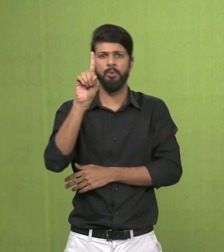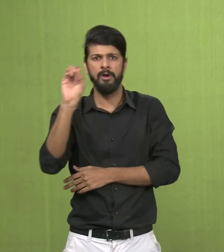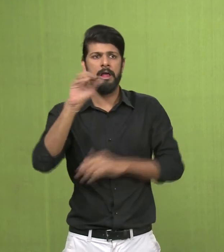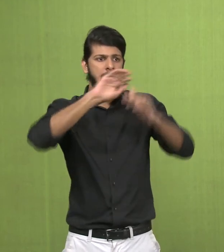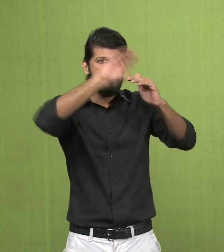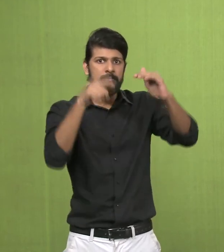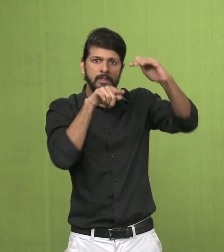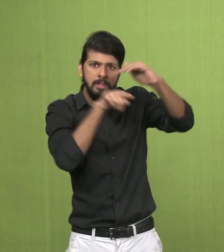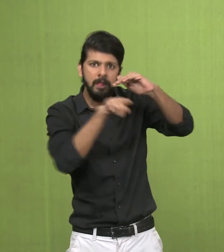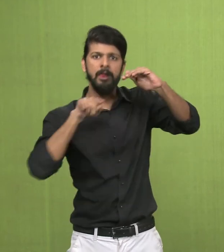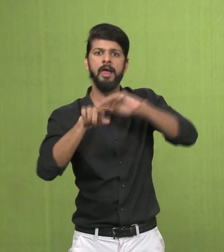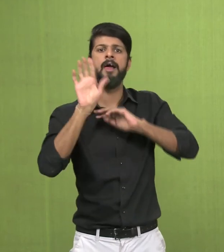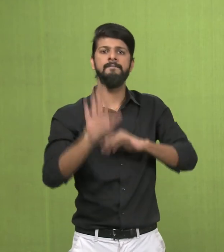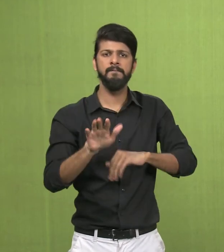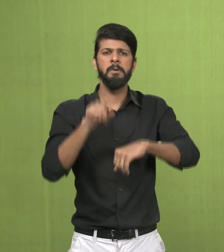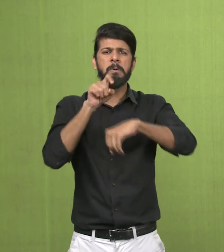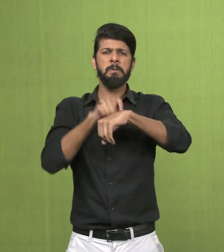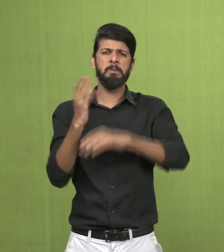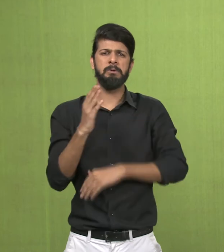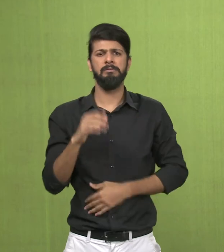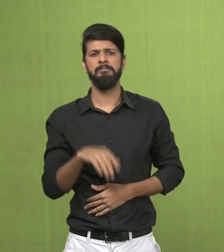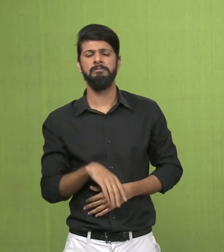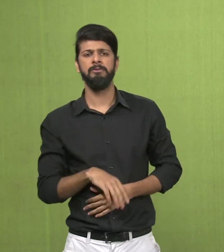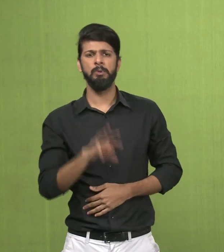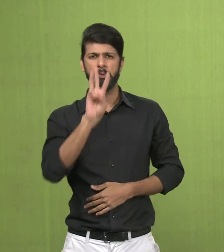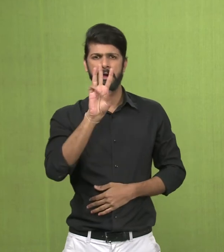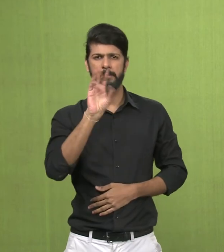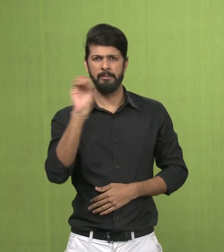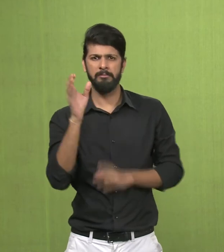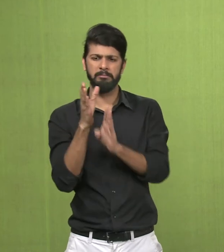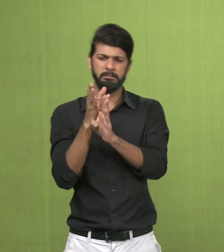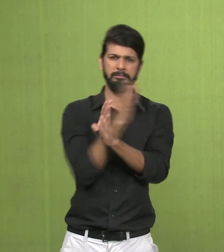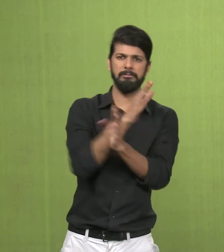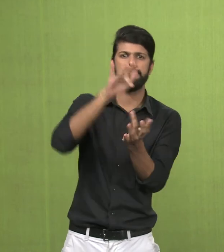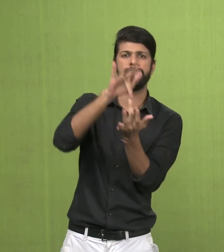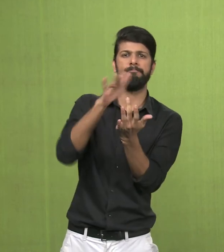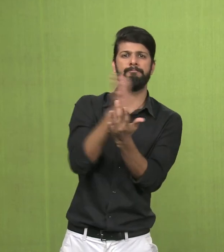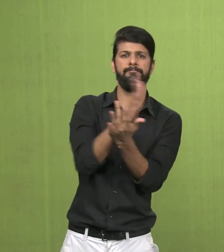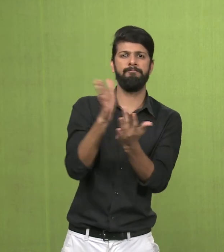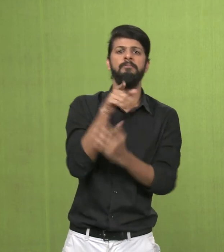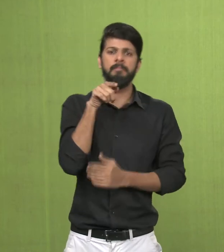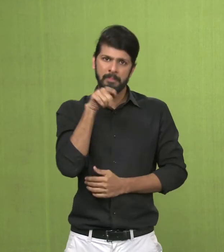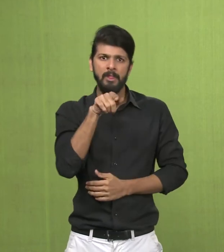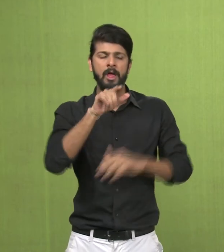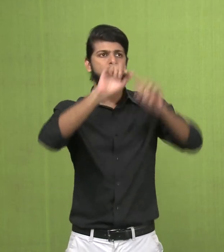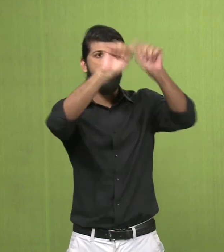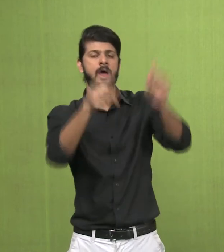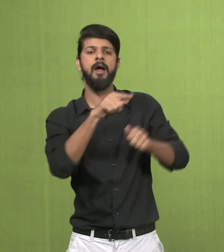these were cave 9 and cave 10 which were done somewhere in the middle of the third century.